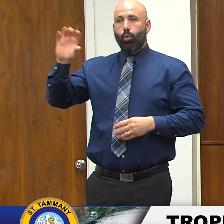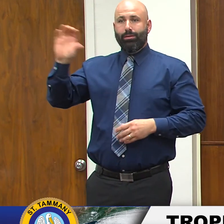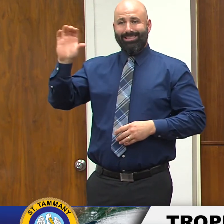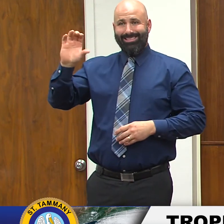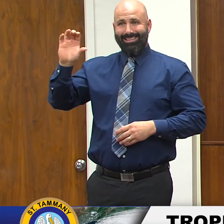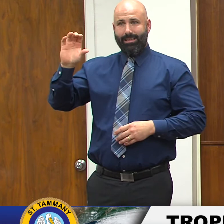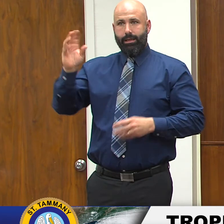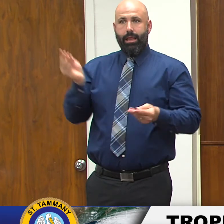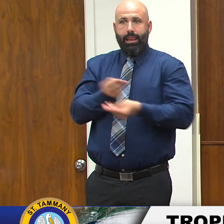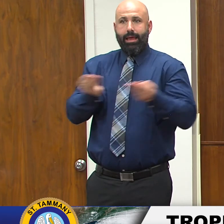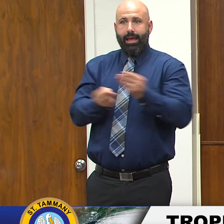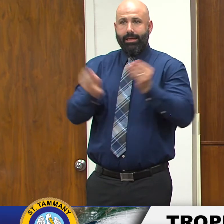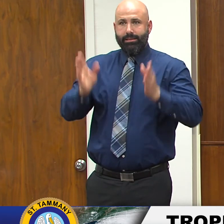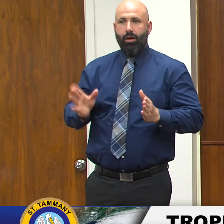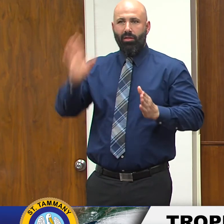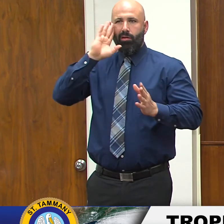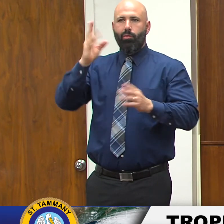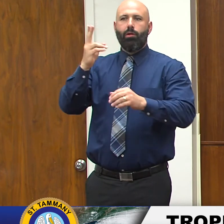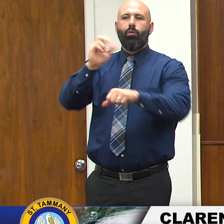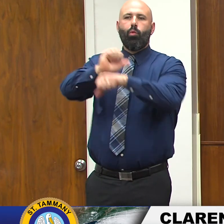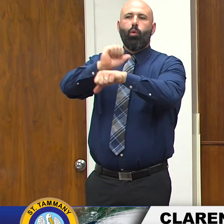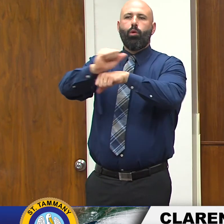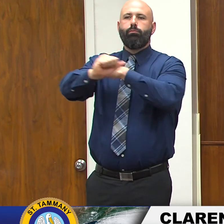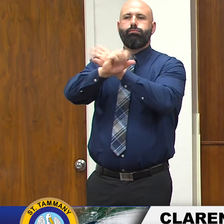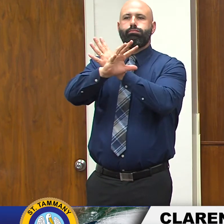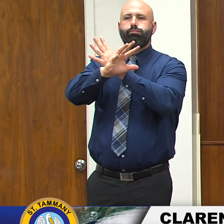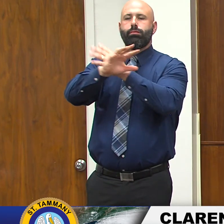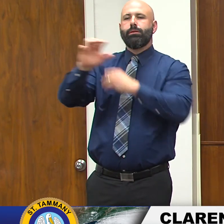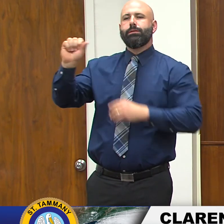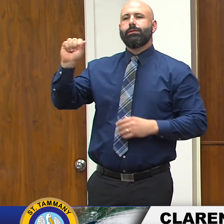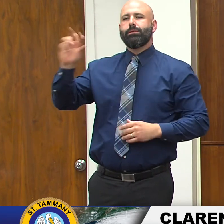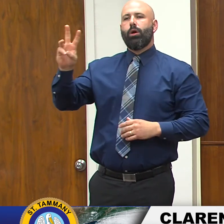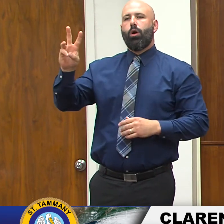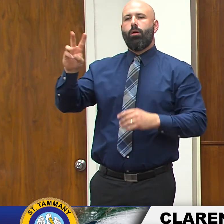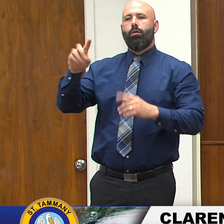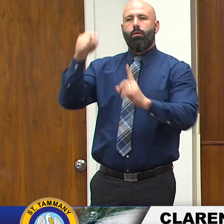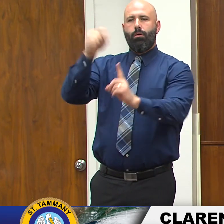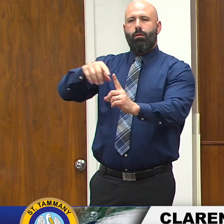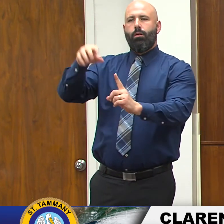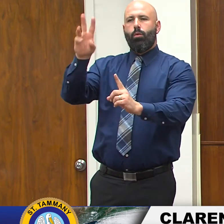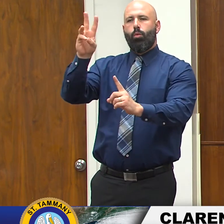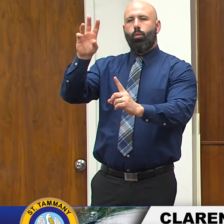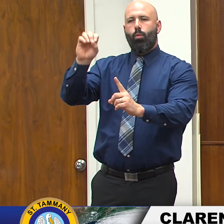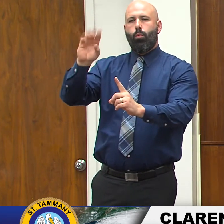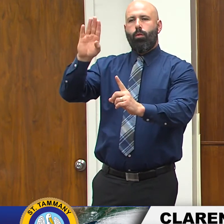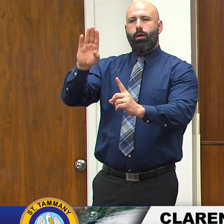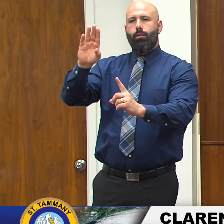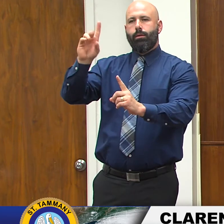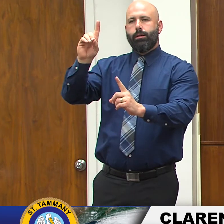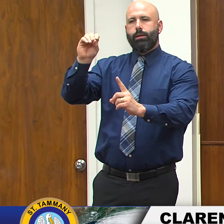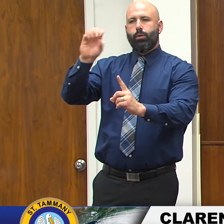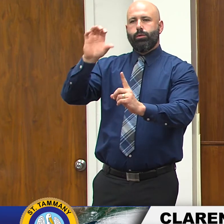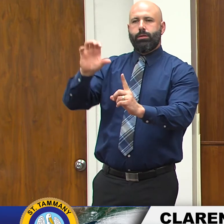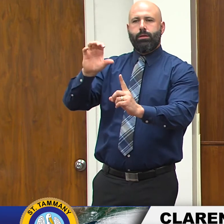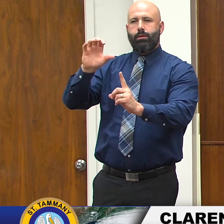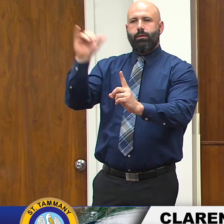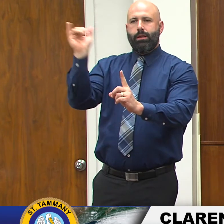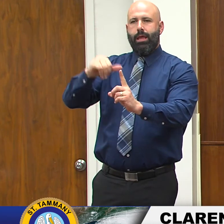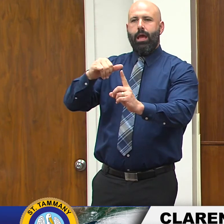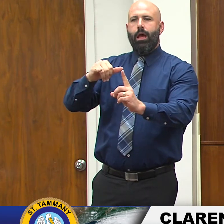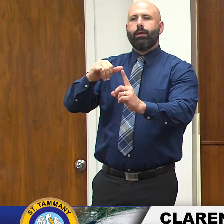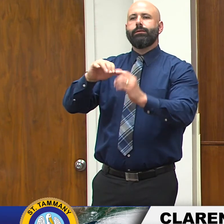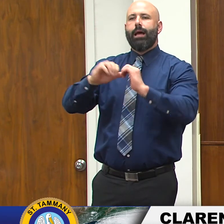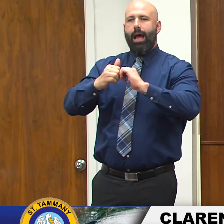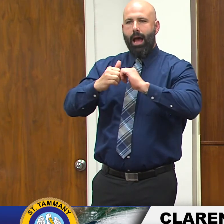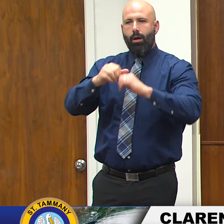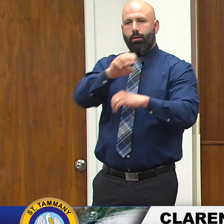a virtual connection using our software called web eoc that's what provides that conduit between the